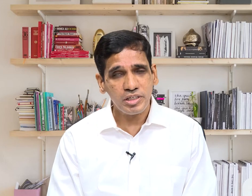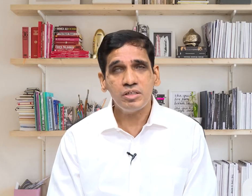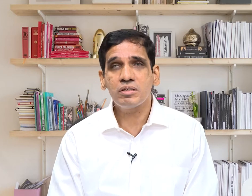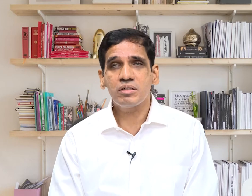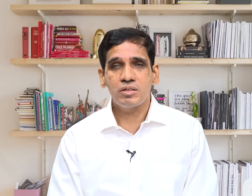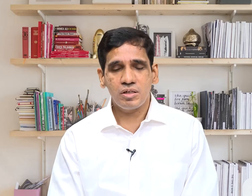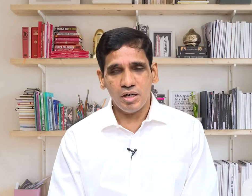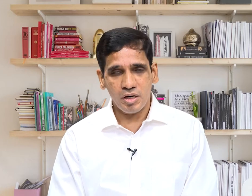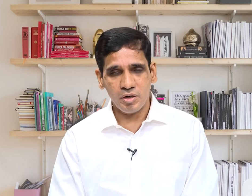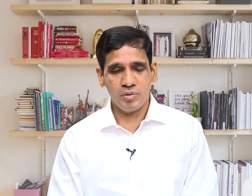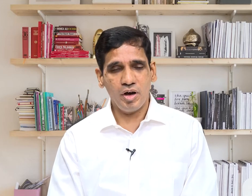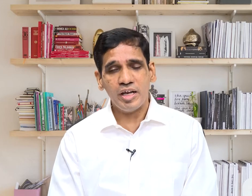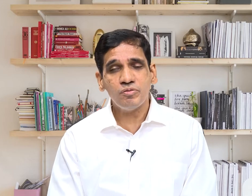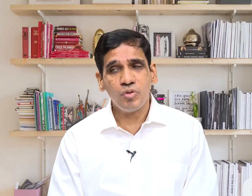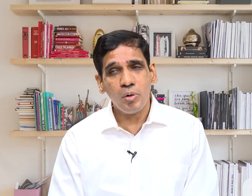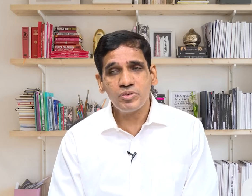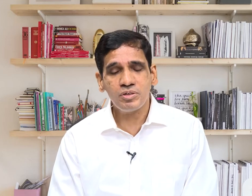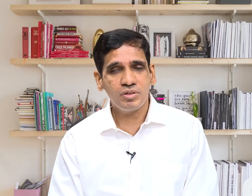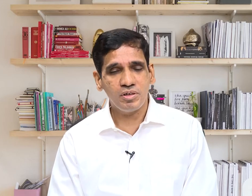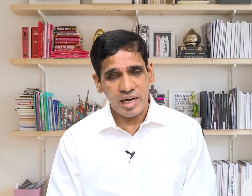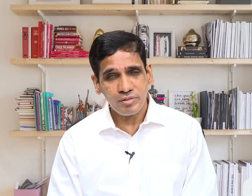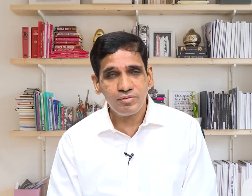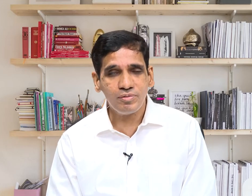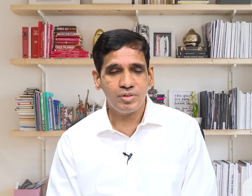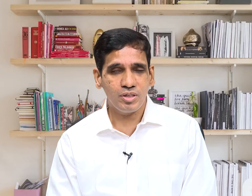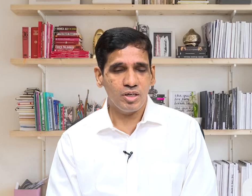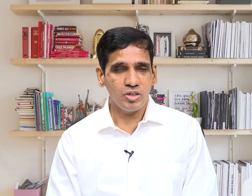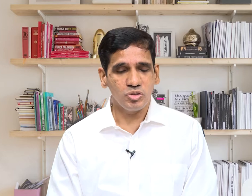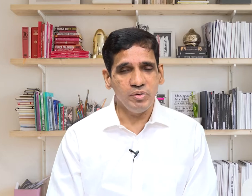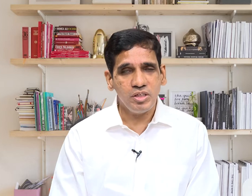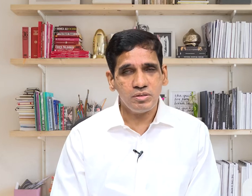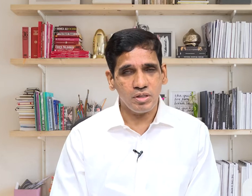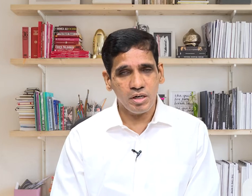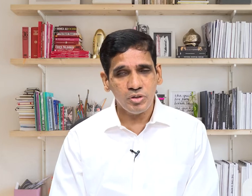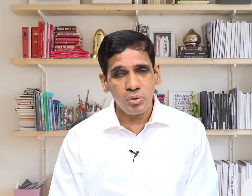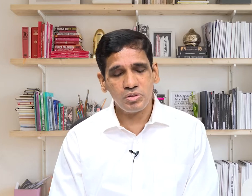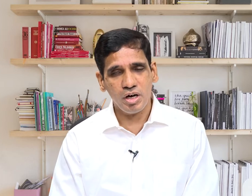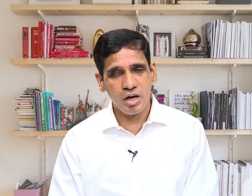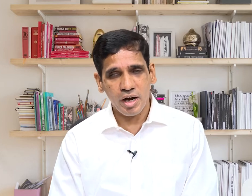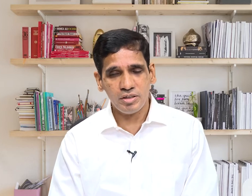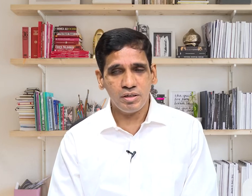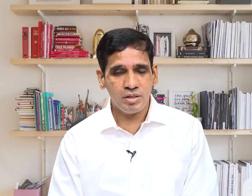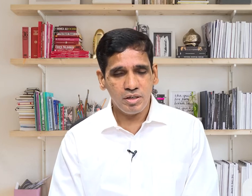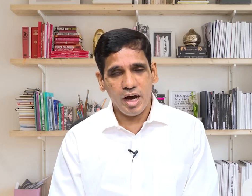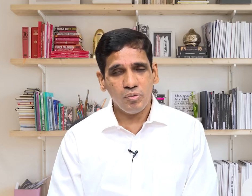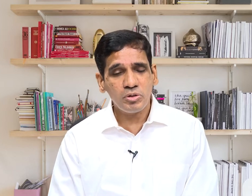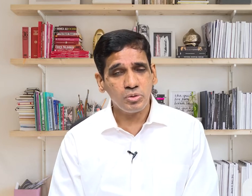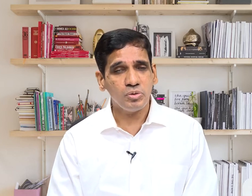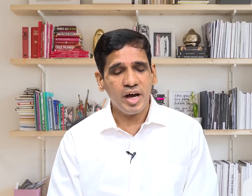an informed life so with this note I want to hand